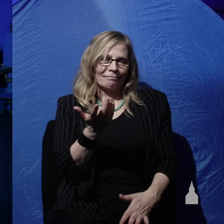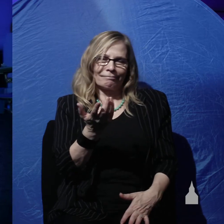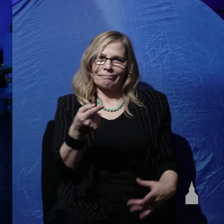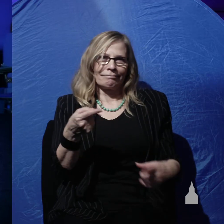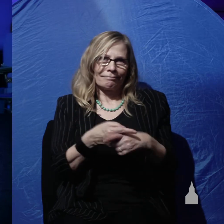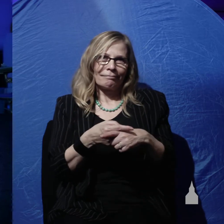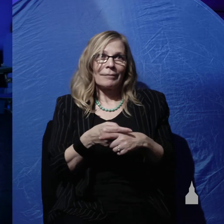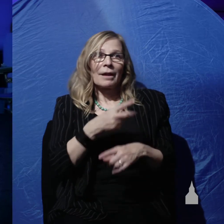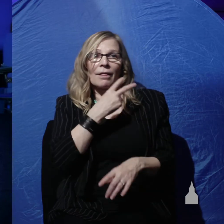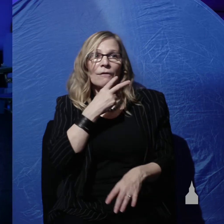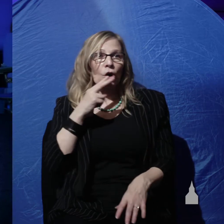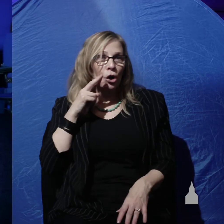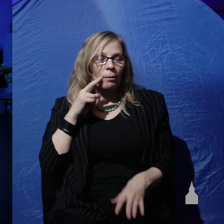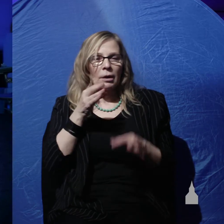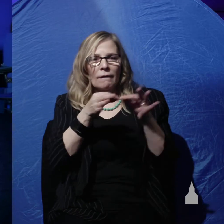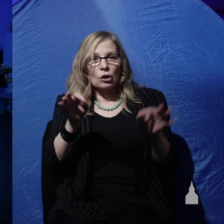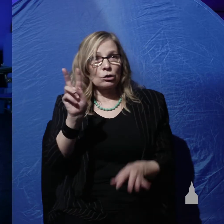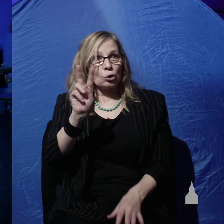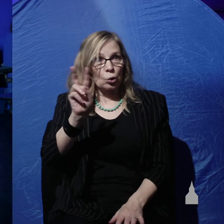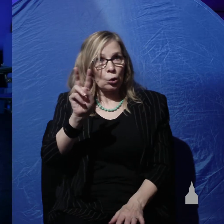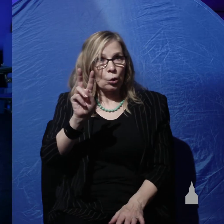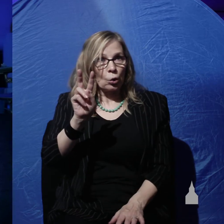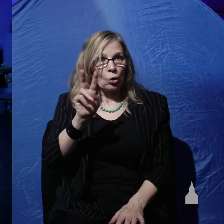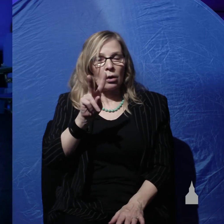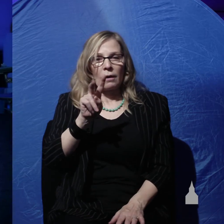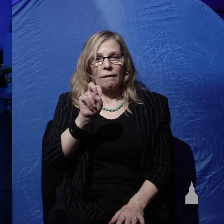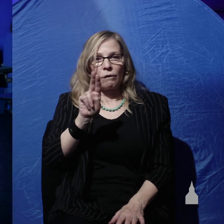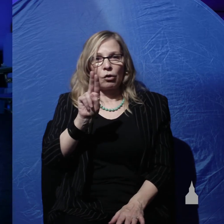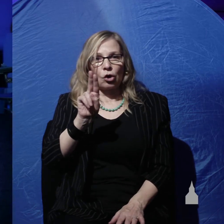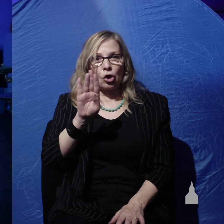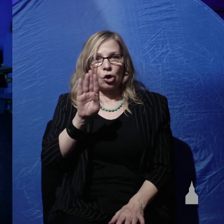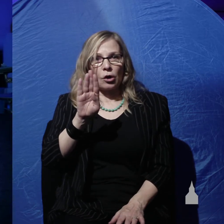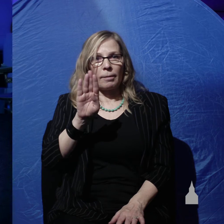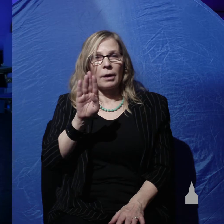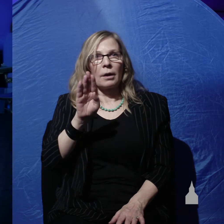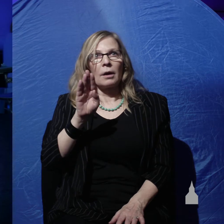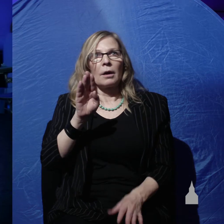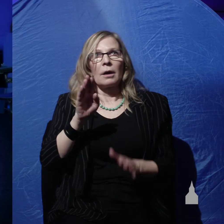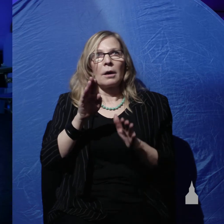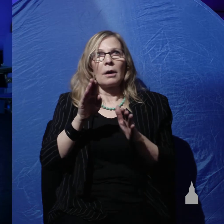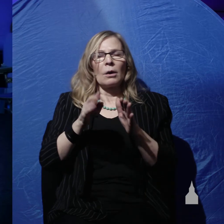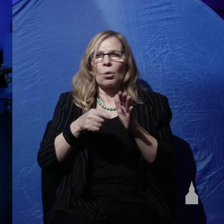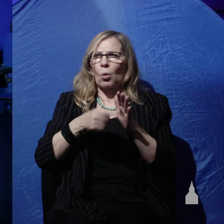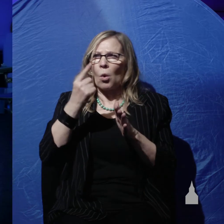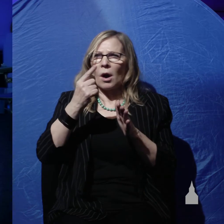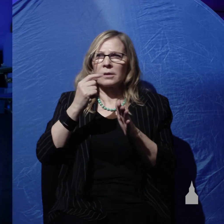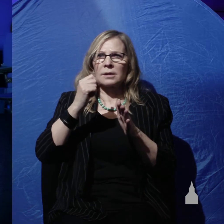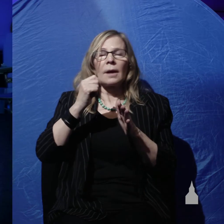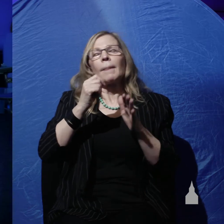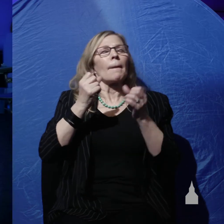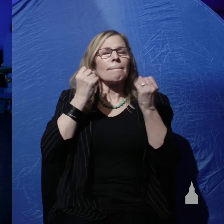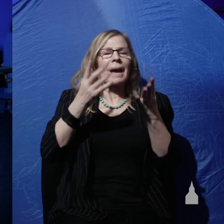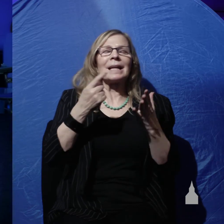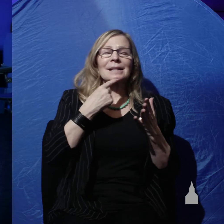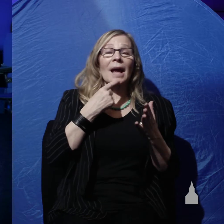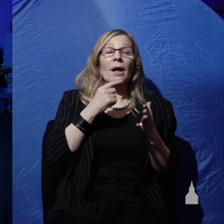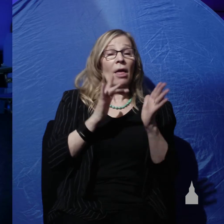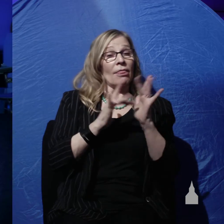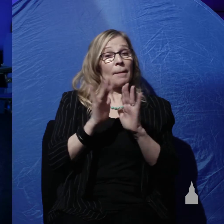verb in verse two is was not became. There are many gap theorists who say well the Bible should say